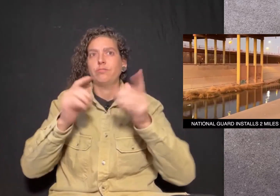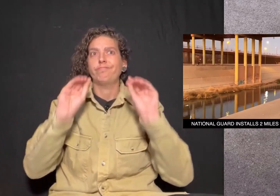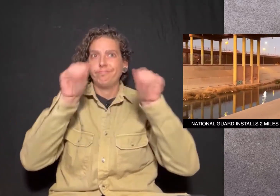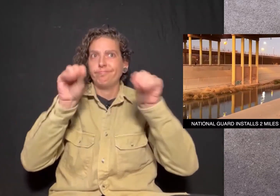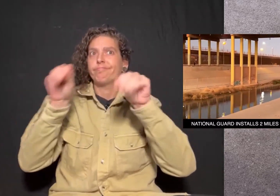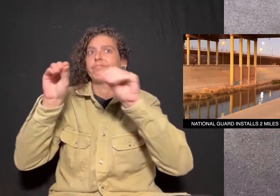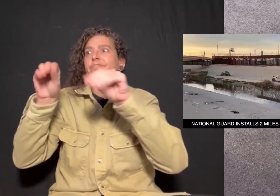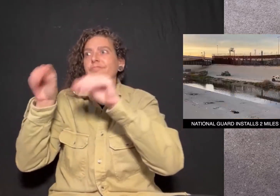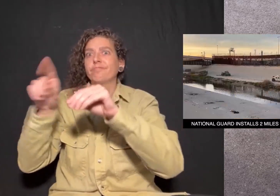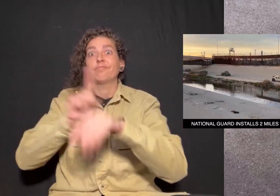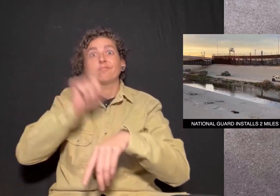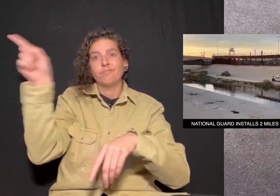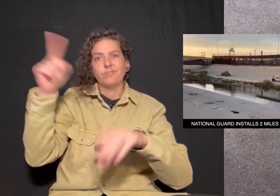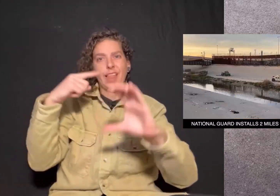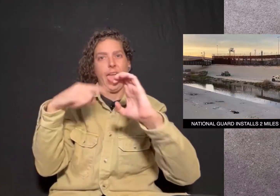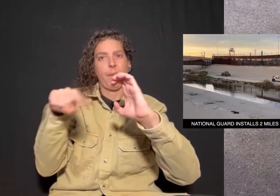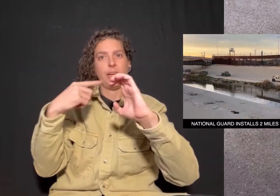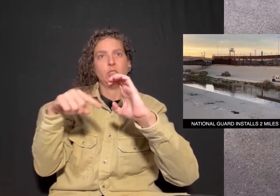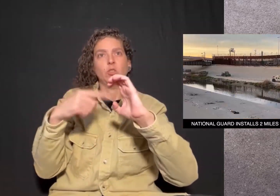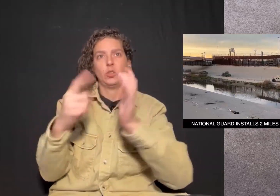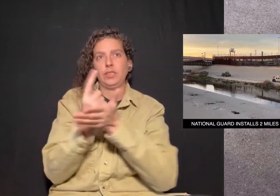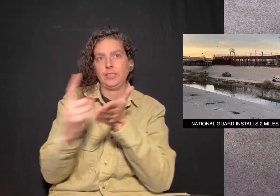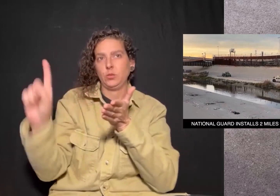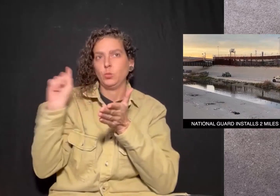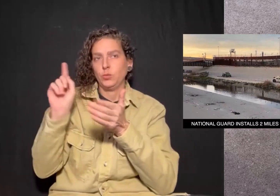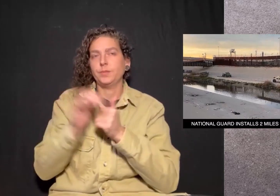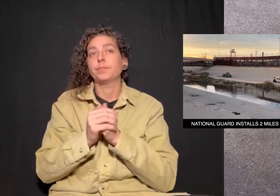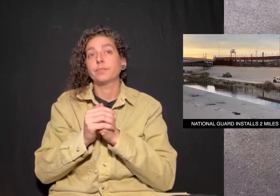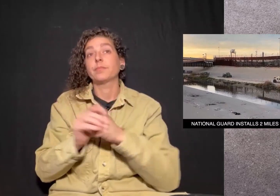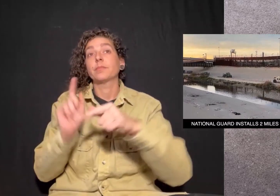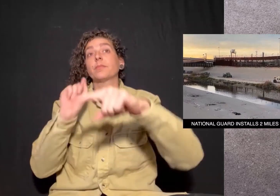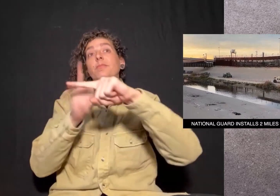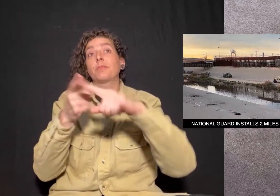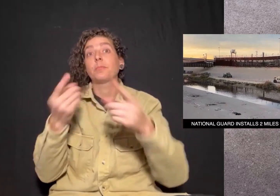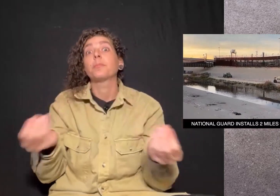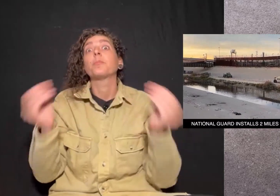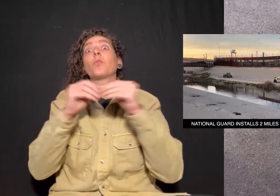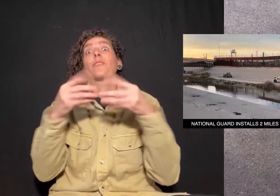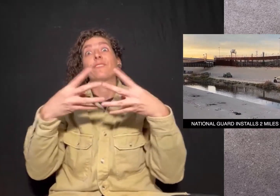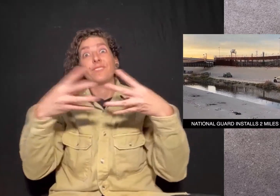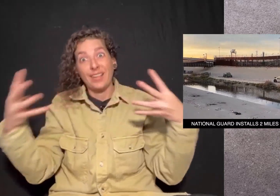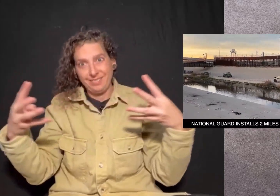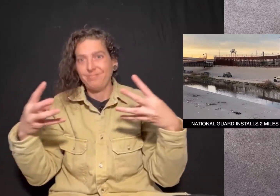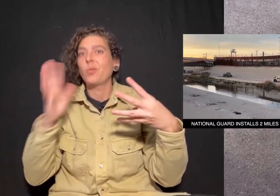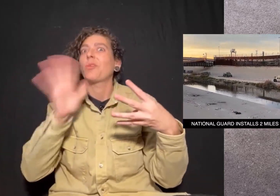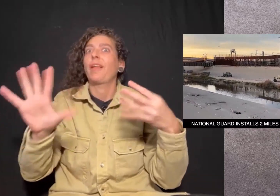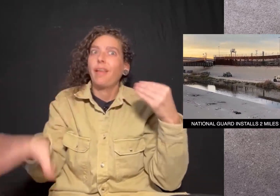Paso last week. And more fencing is expected to be installed.